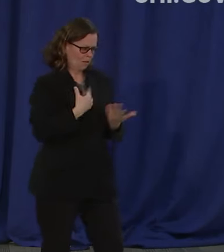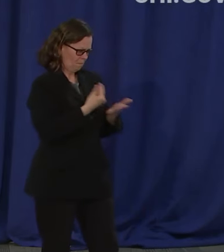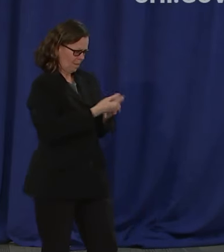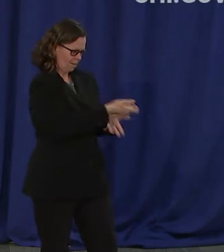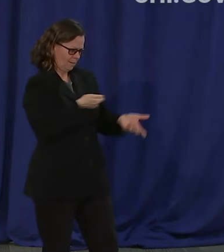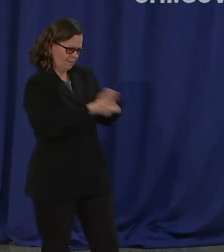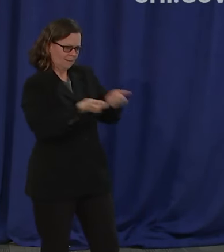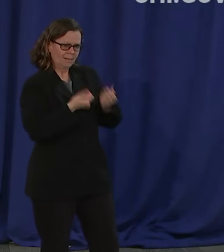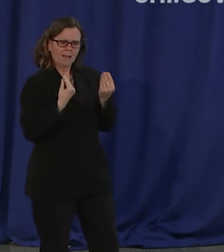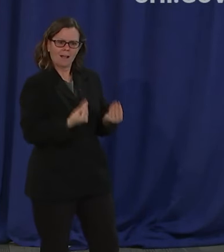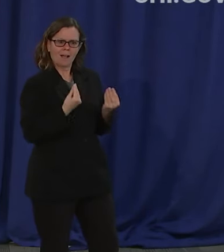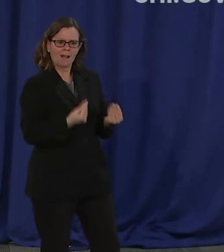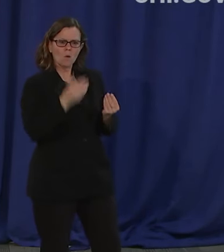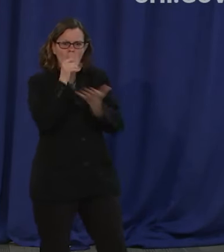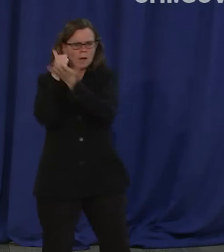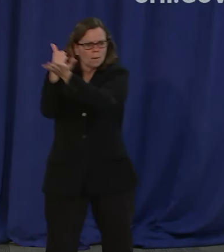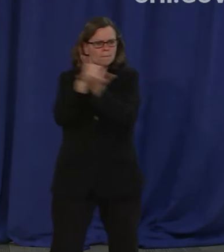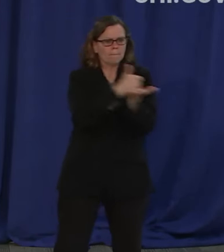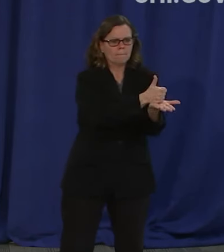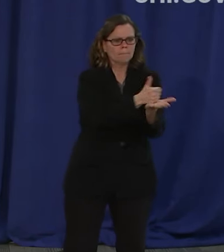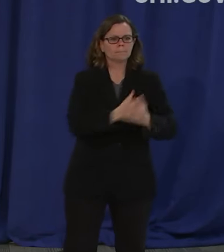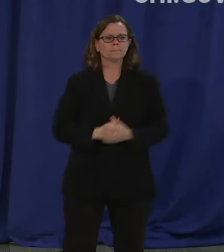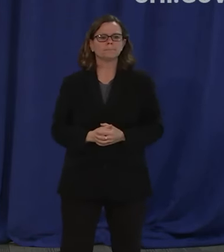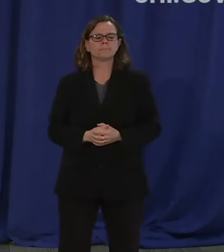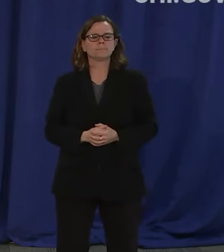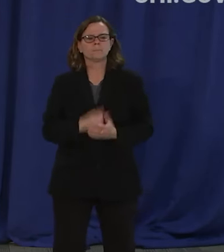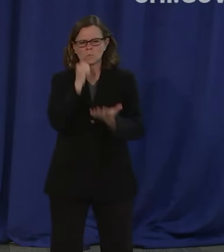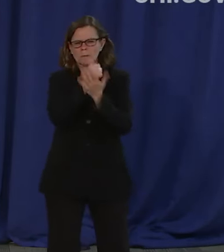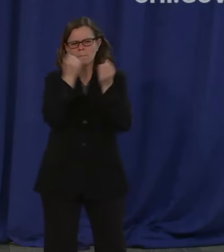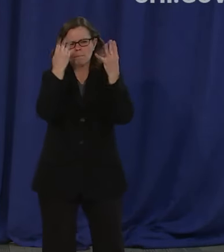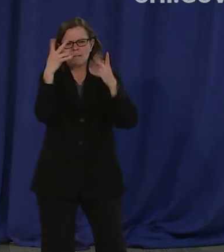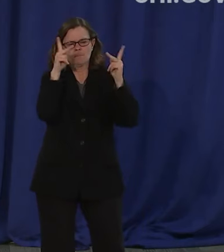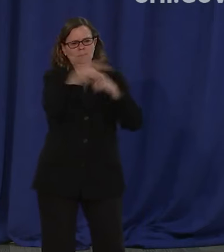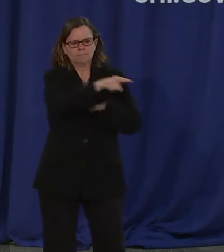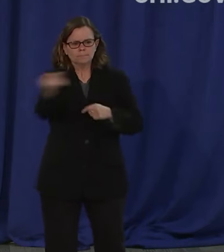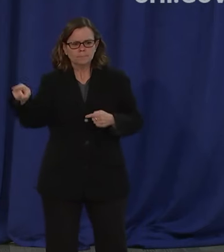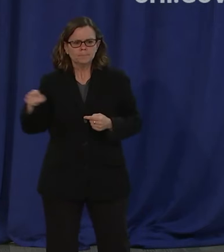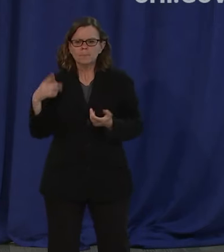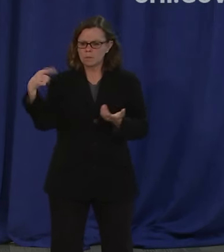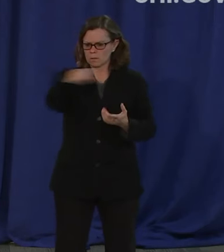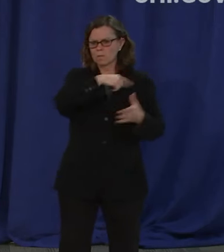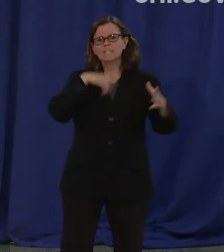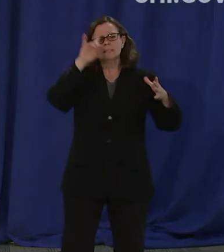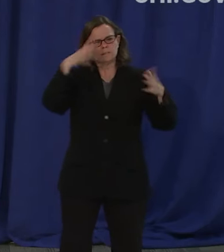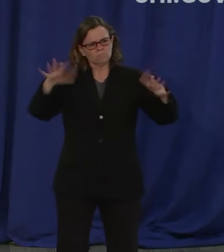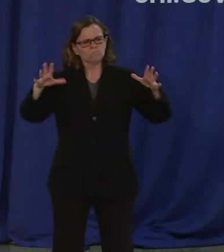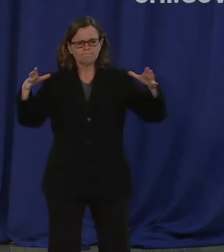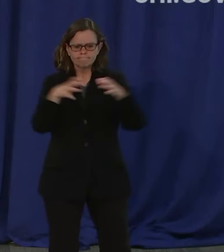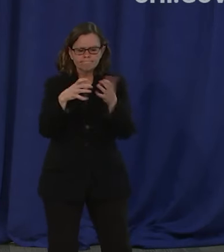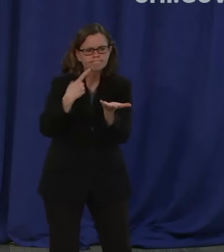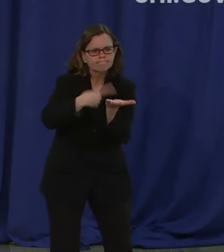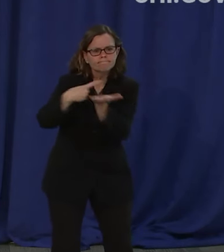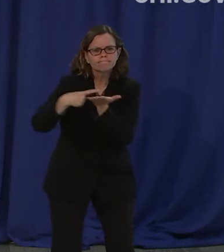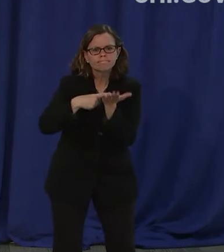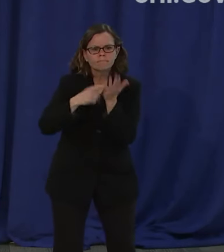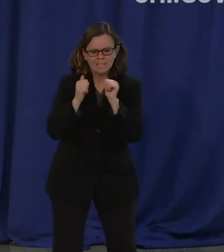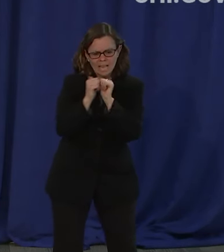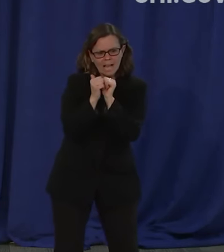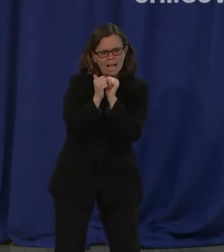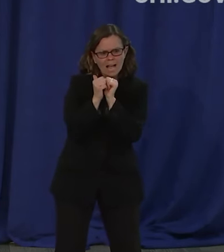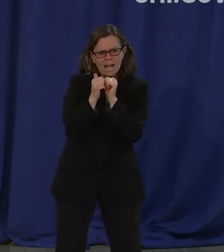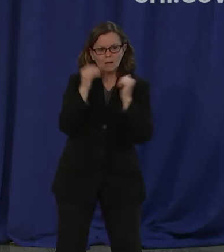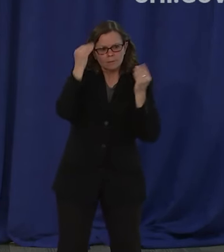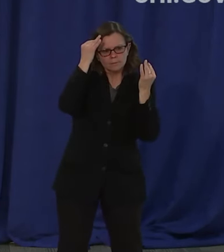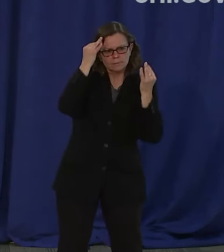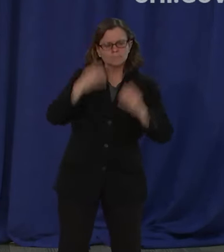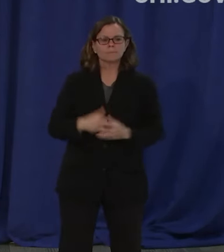hope is to have as many people as at the table as possible, even virtually. Whether we are